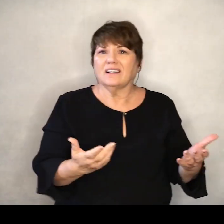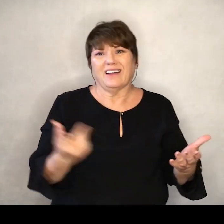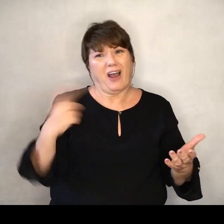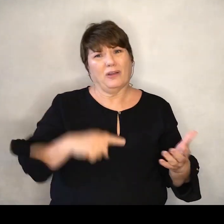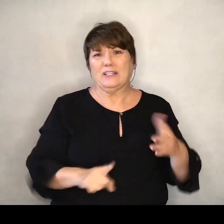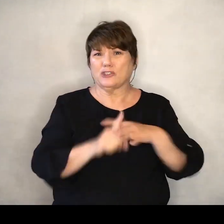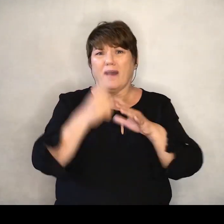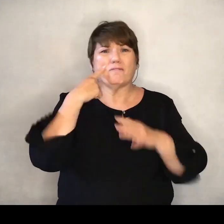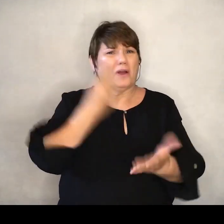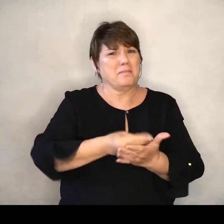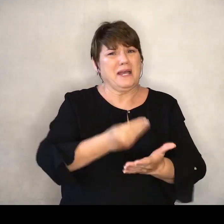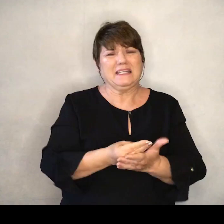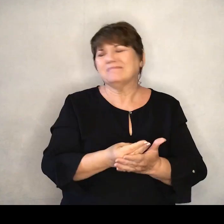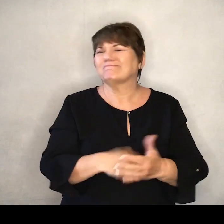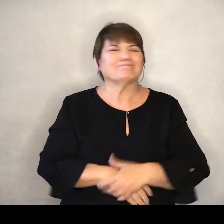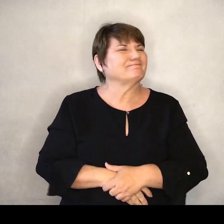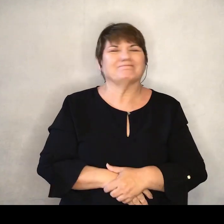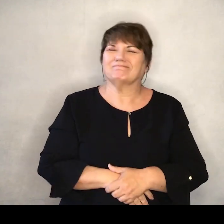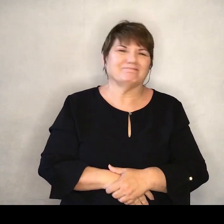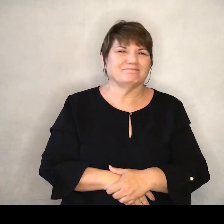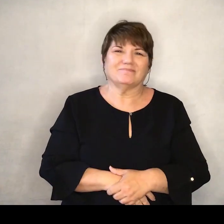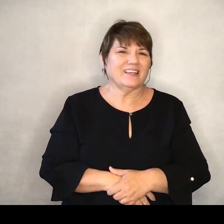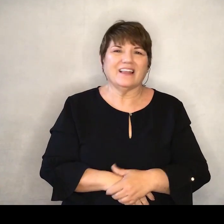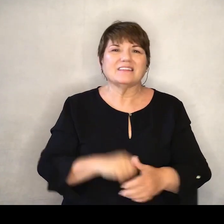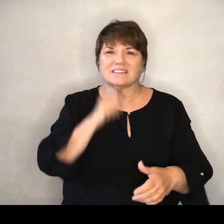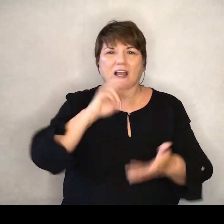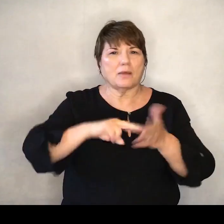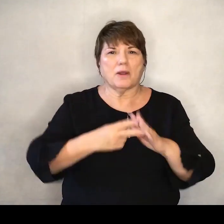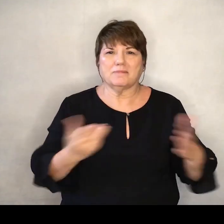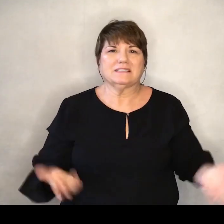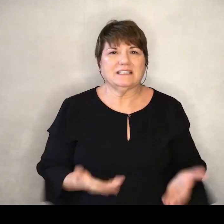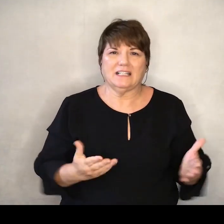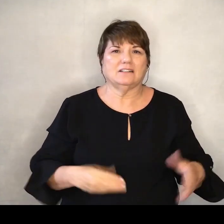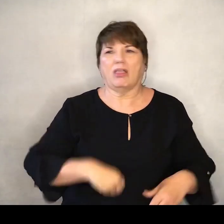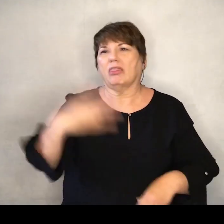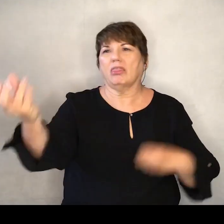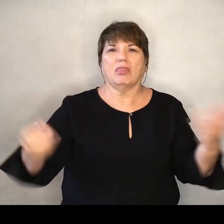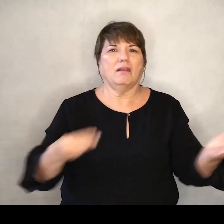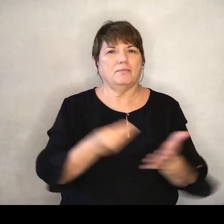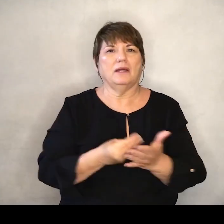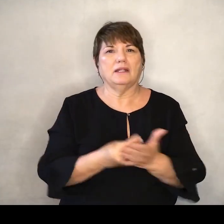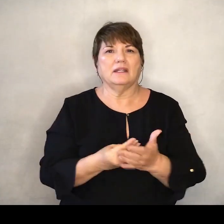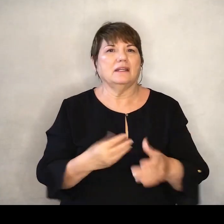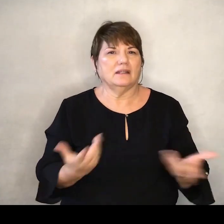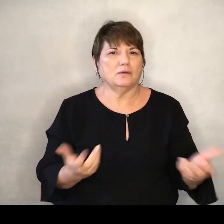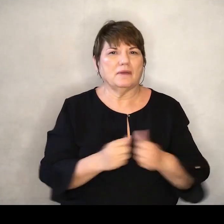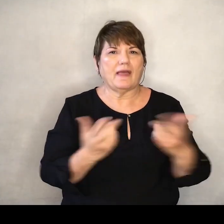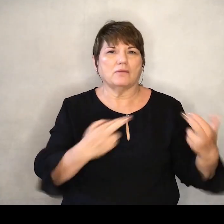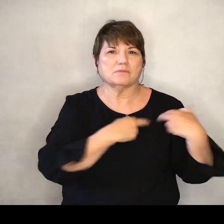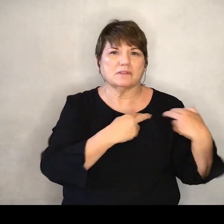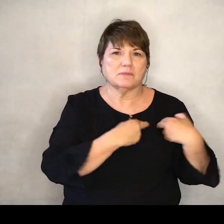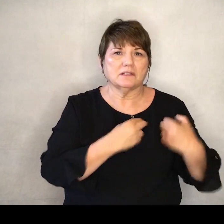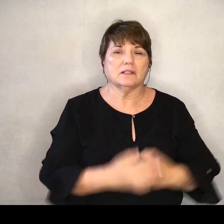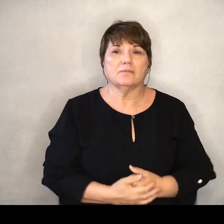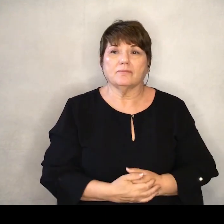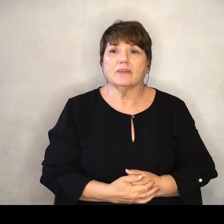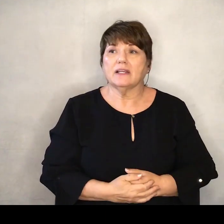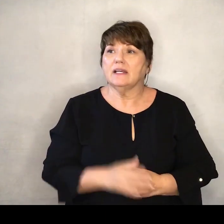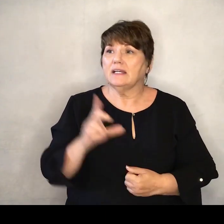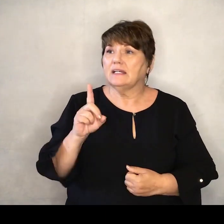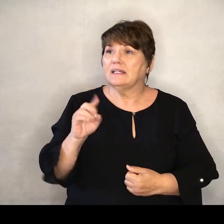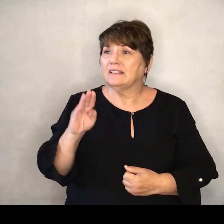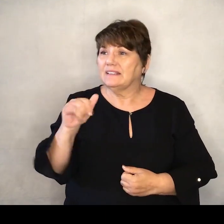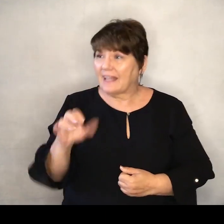the way that's going to go down That's not the transaction we're trying to make Okay? Good Debbie You're going to lead us in prayer I hope Does that sound right?